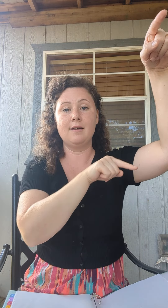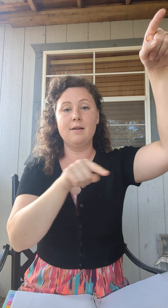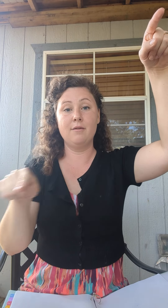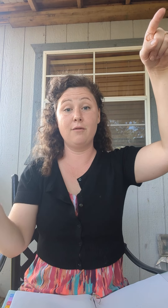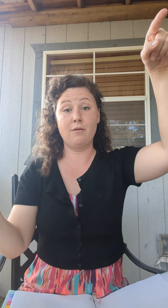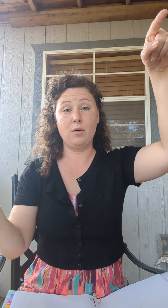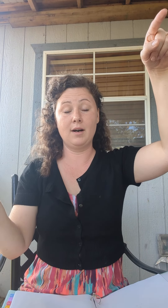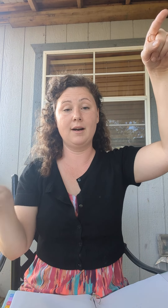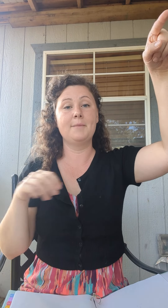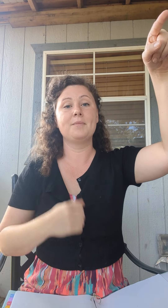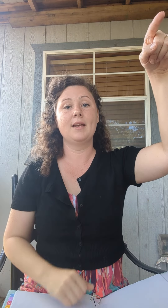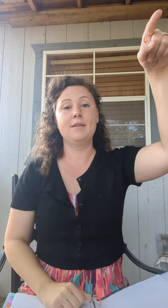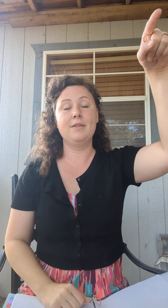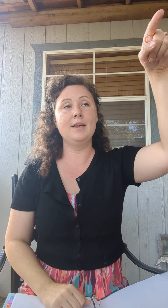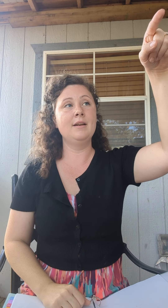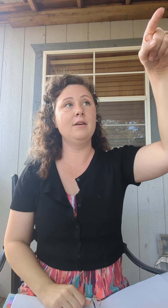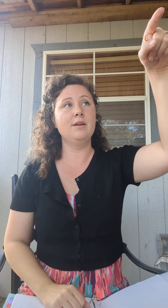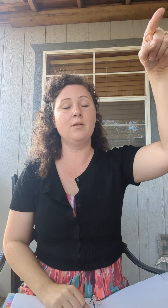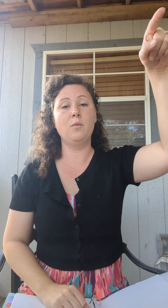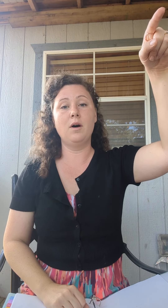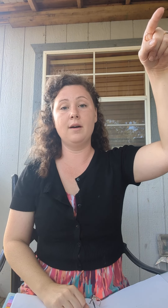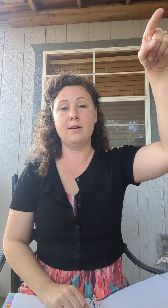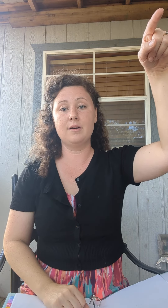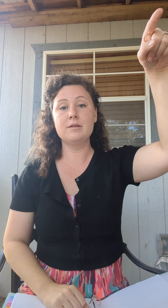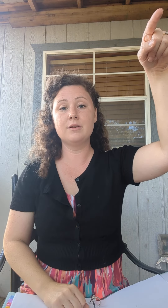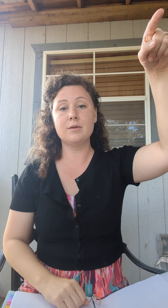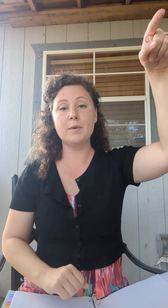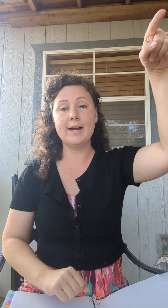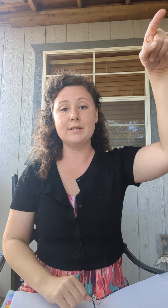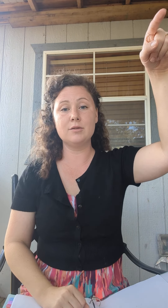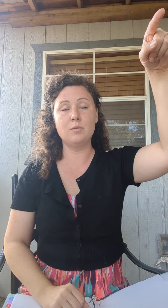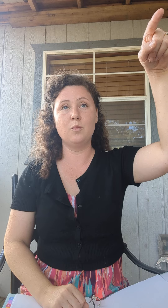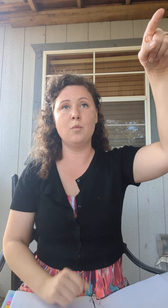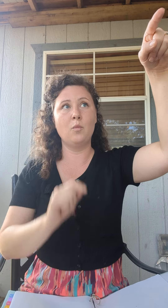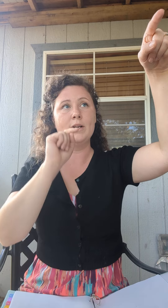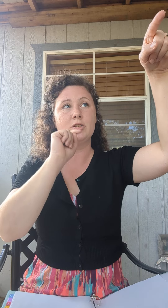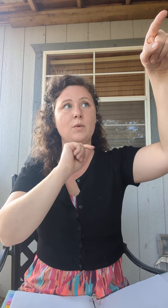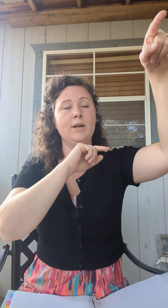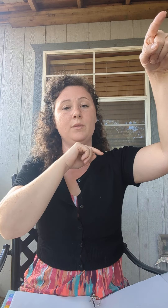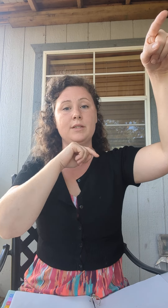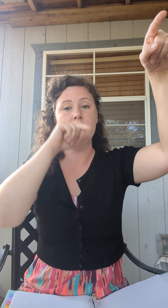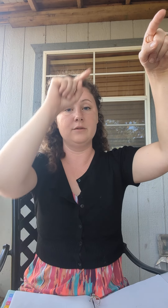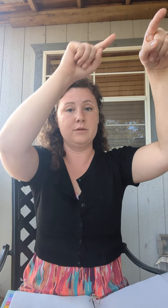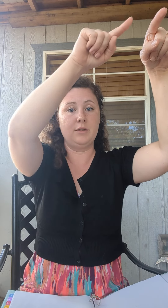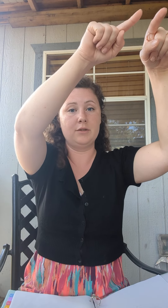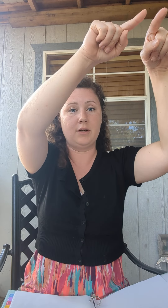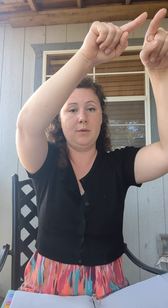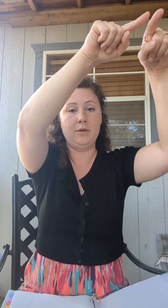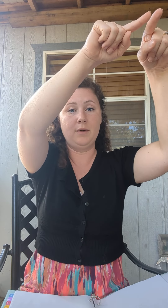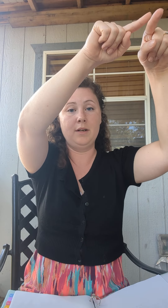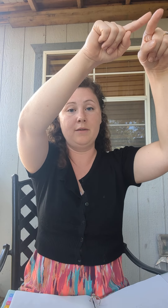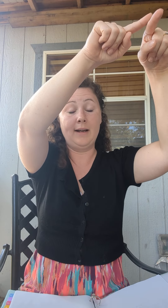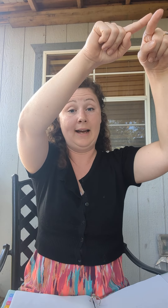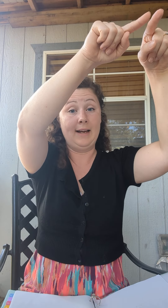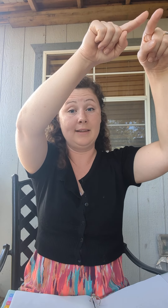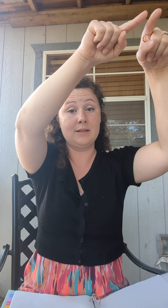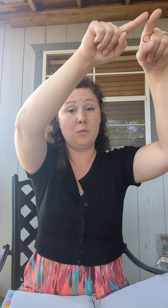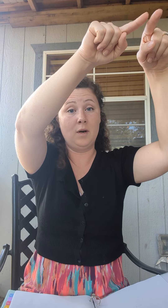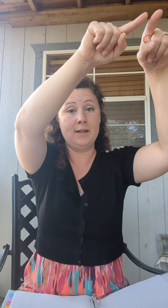four. Then you're gonna walk your way to which square you want to use. So you start with the one you're at. That's one